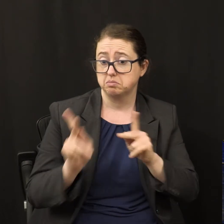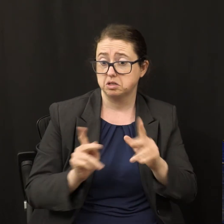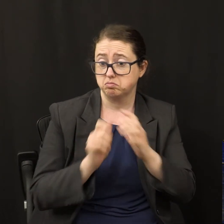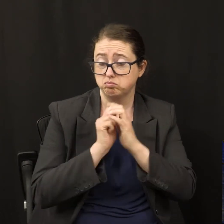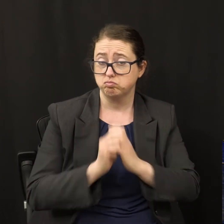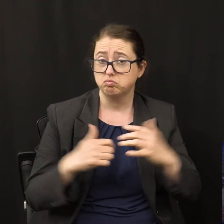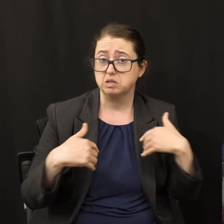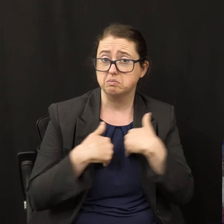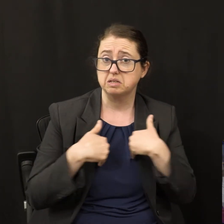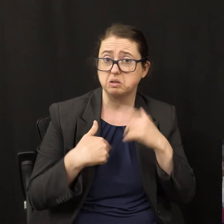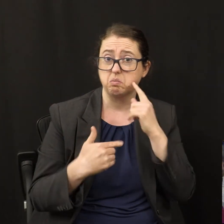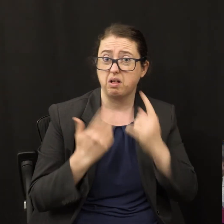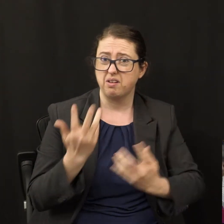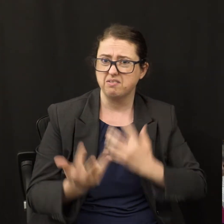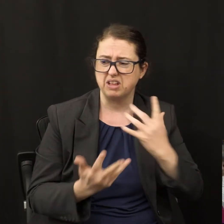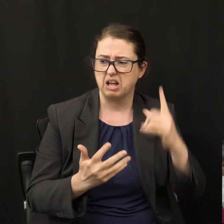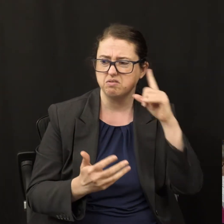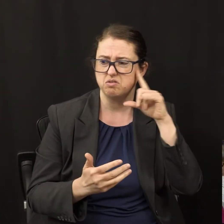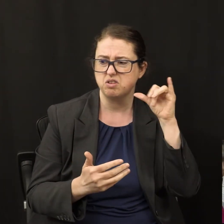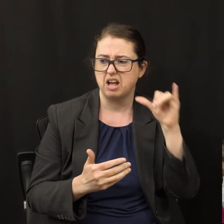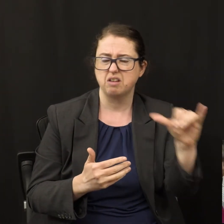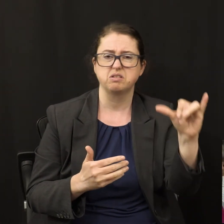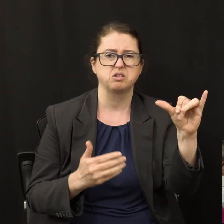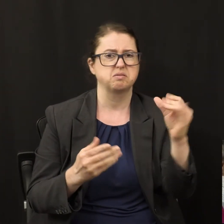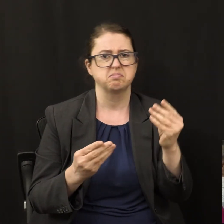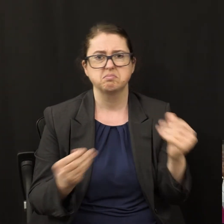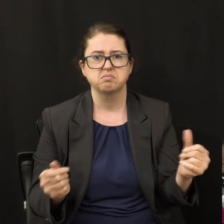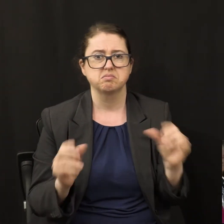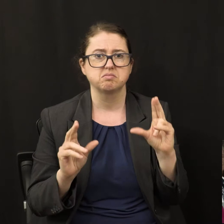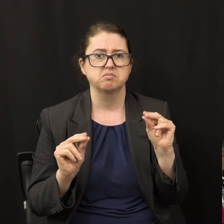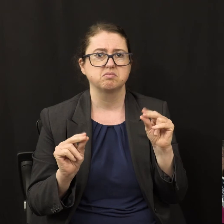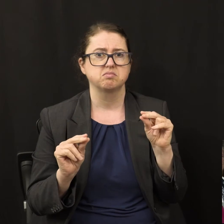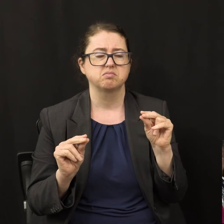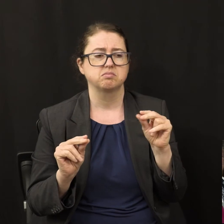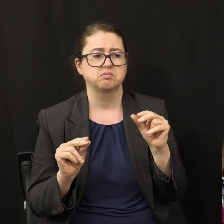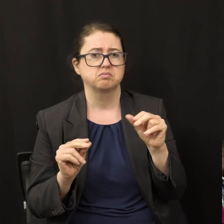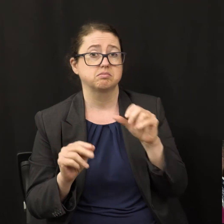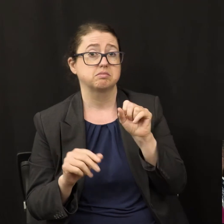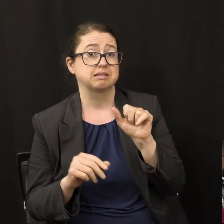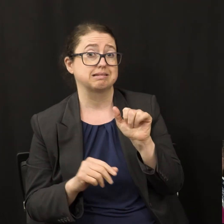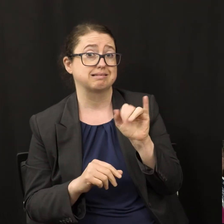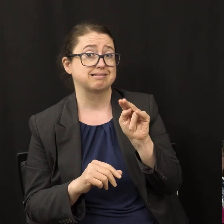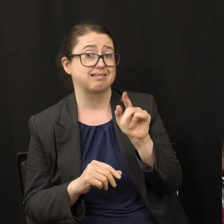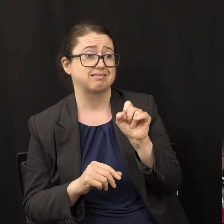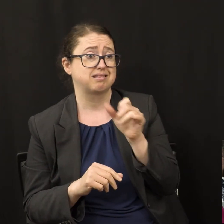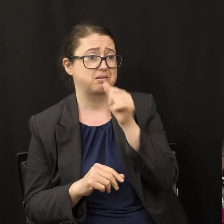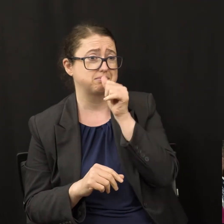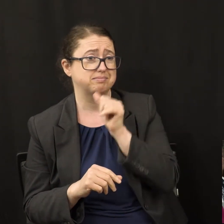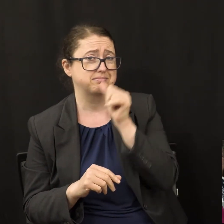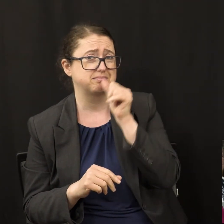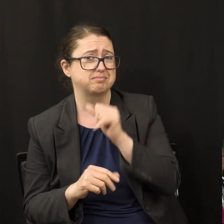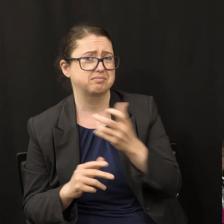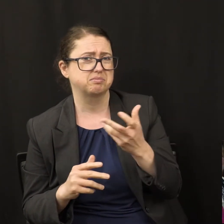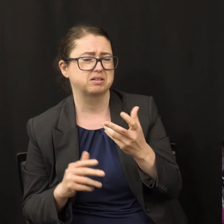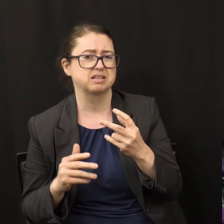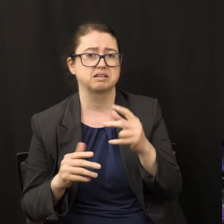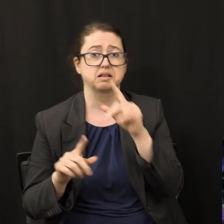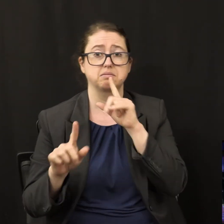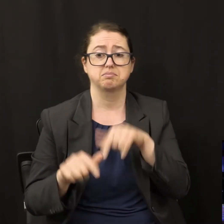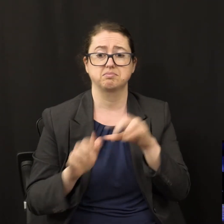in fire that will never go out? What is the patience of the saints? What are the commandments of God? What is